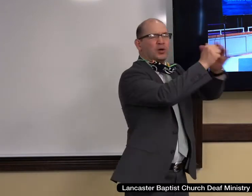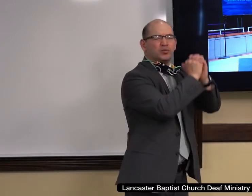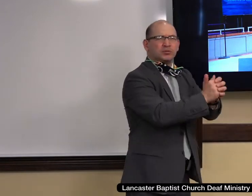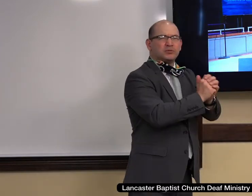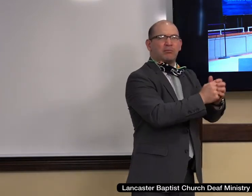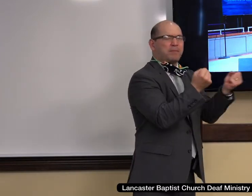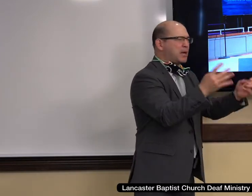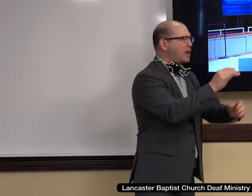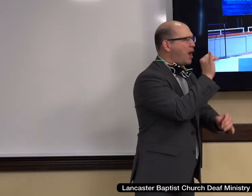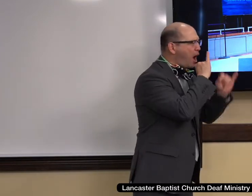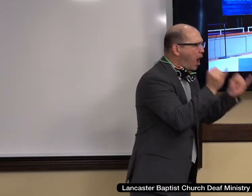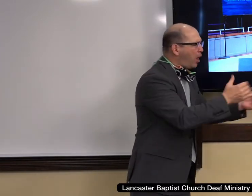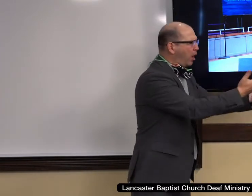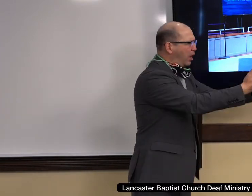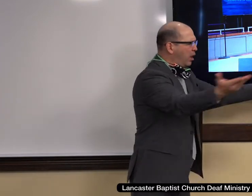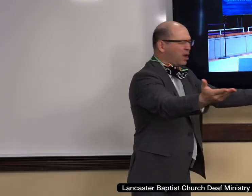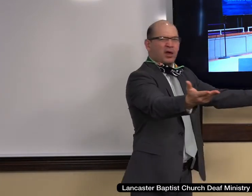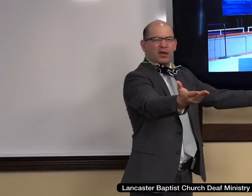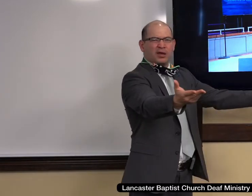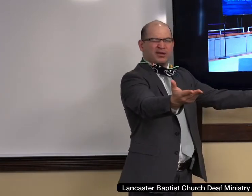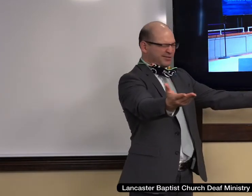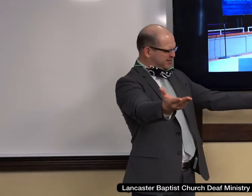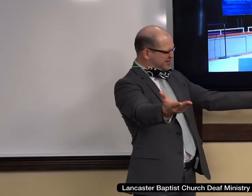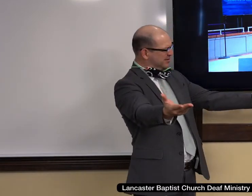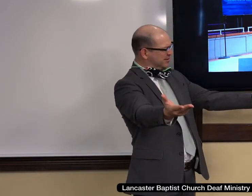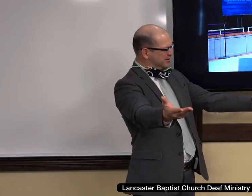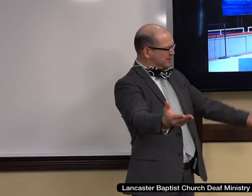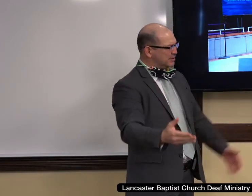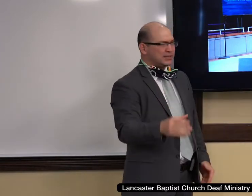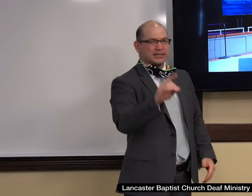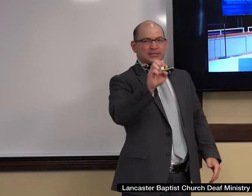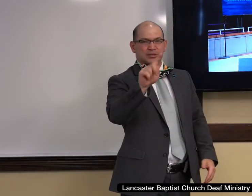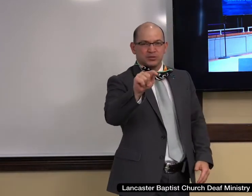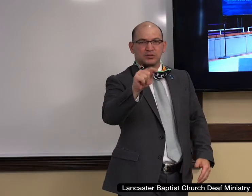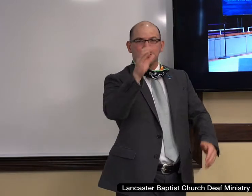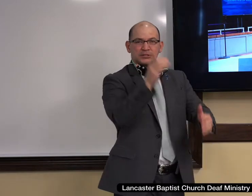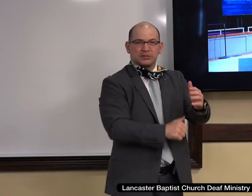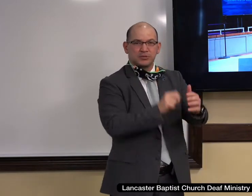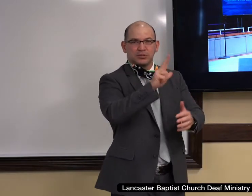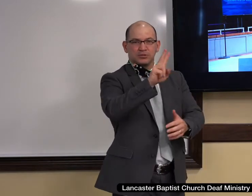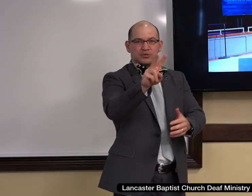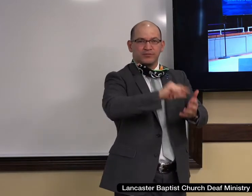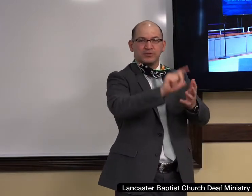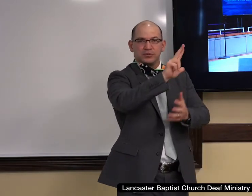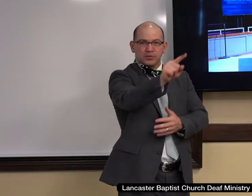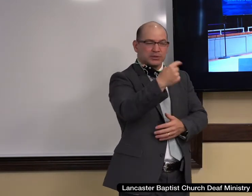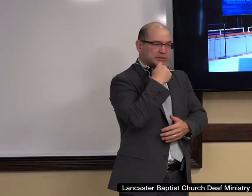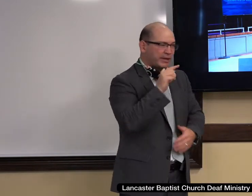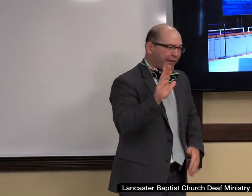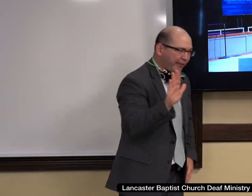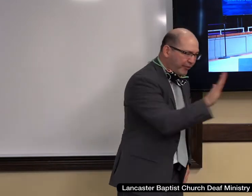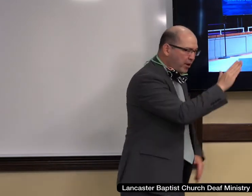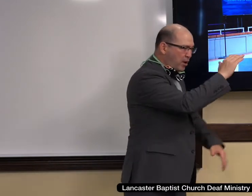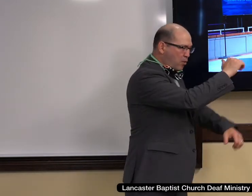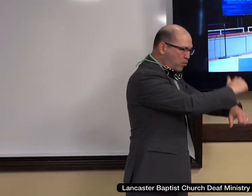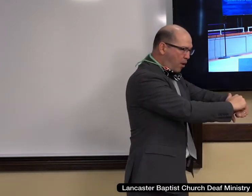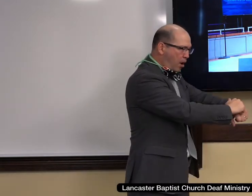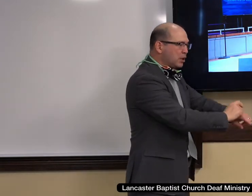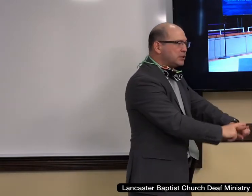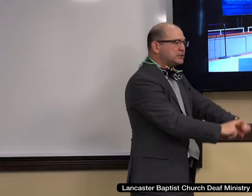that rejects the cornerstone. Deuteronomy 32, 31, for their rock is not as our rock, even our enemies themselves being judges. For